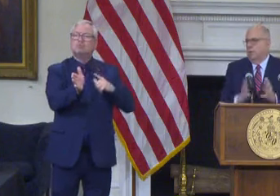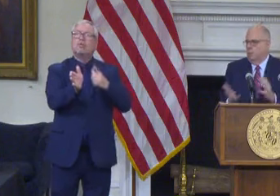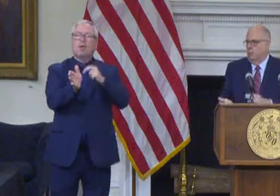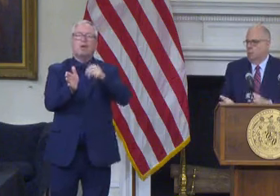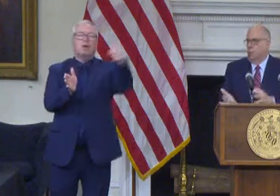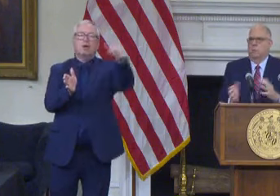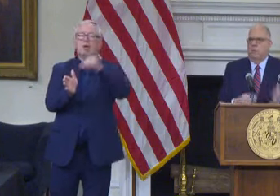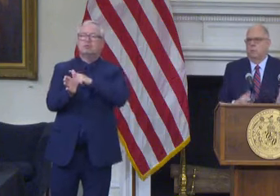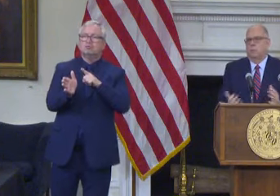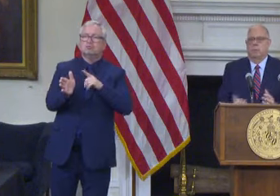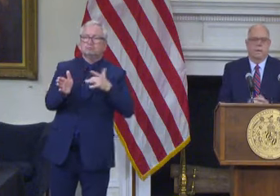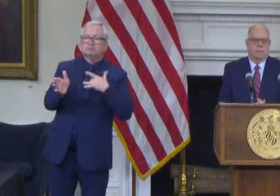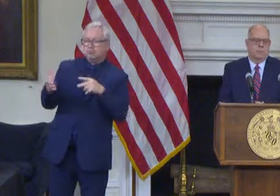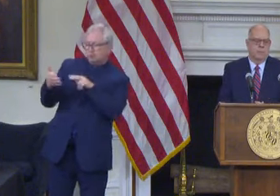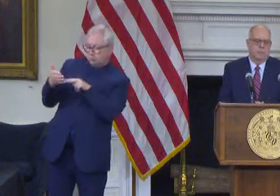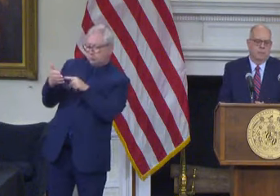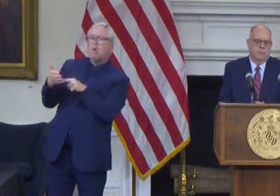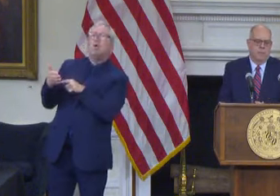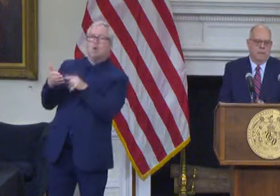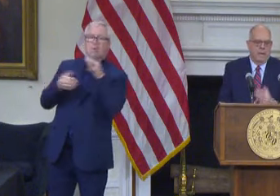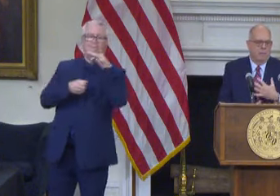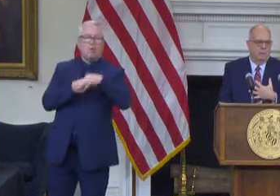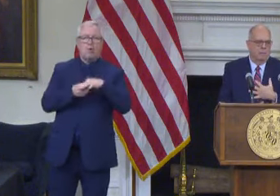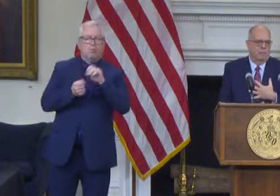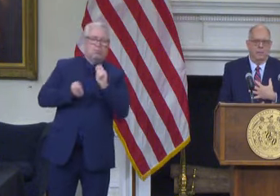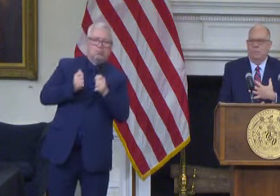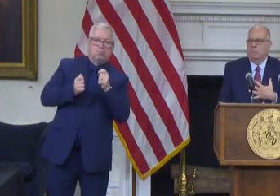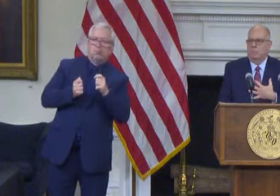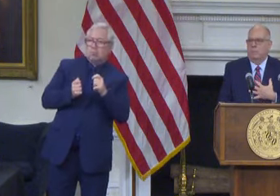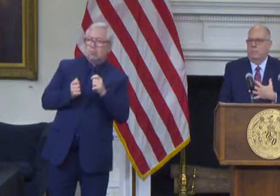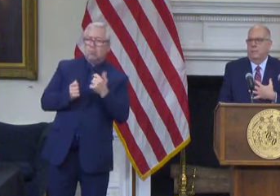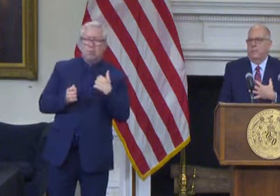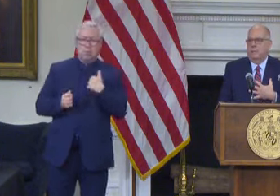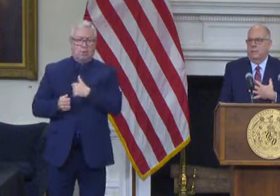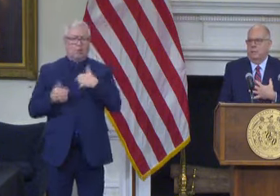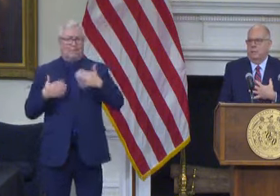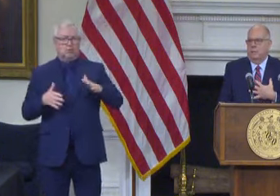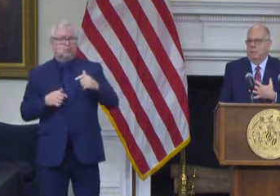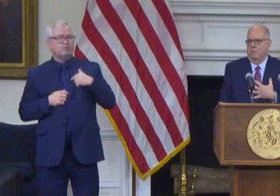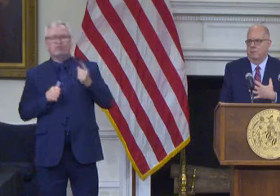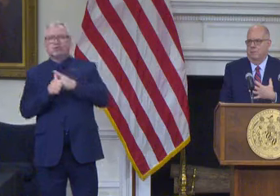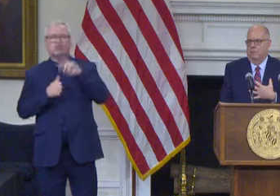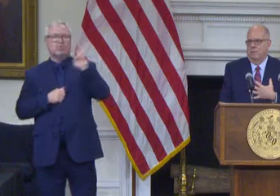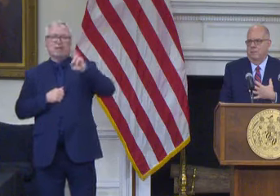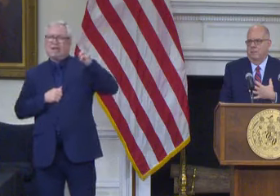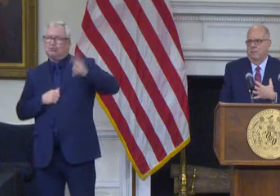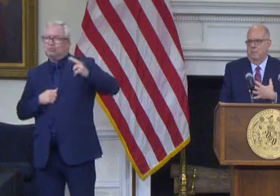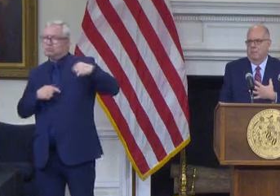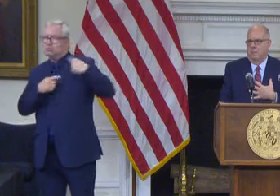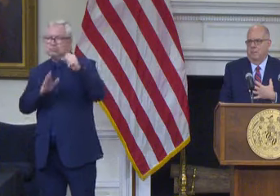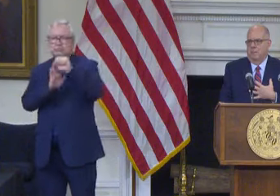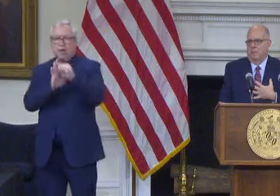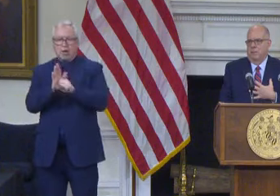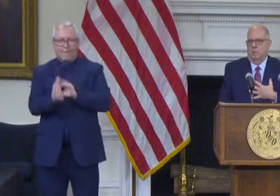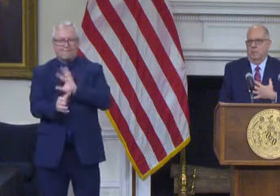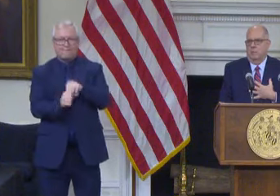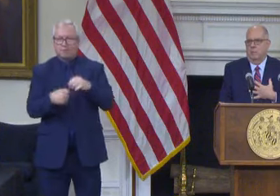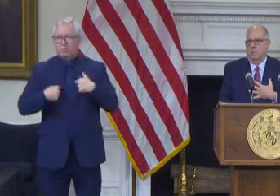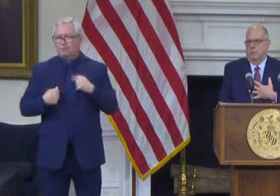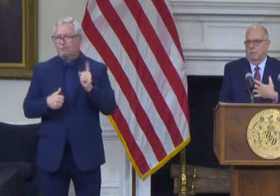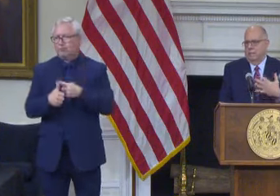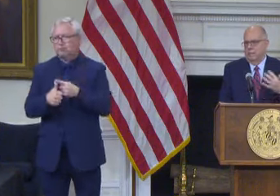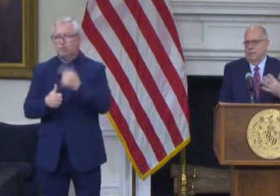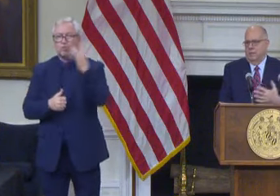and votes or amends those maps I happen to be the first Republican in the history of the state to be involved because every